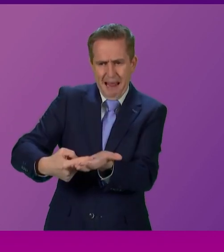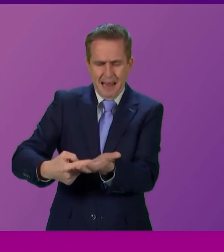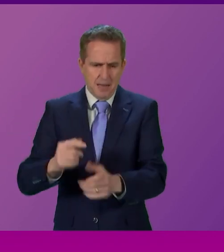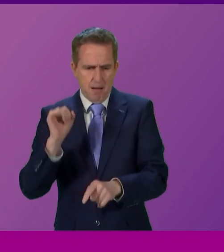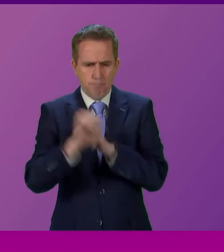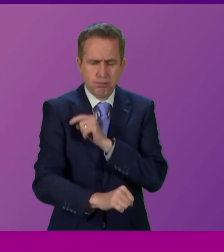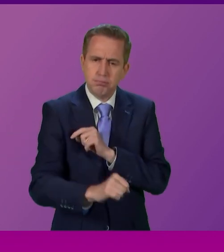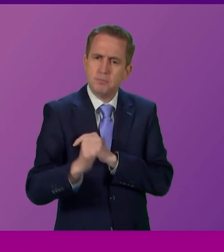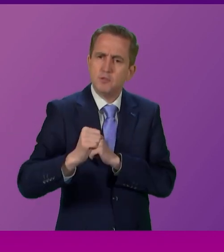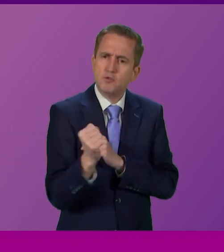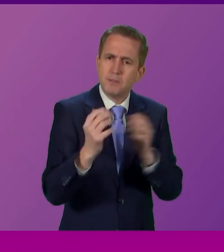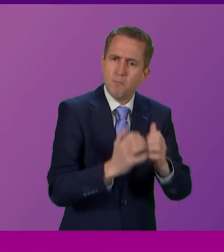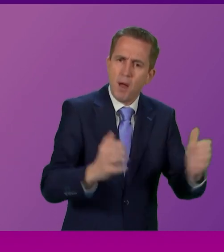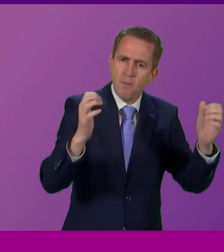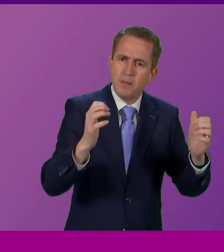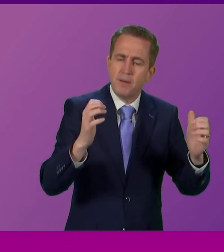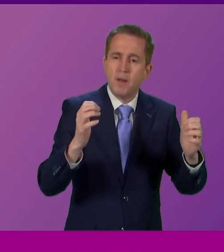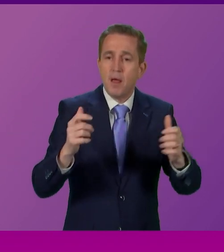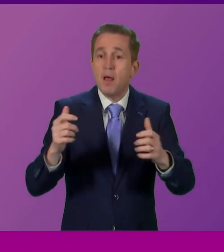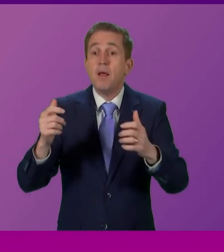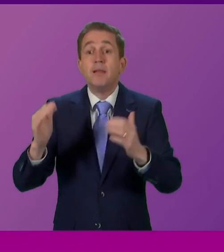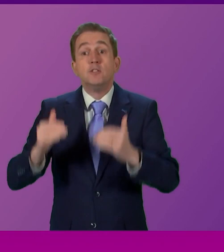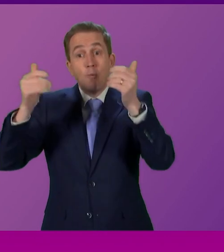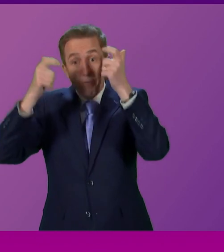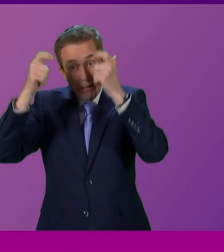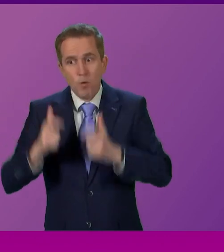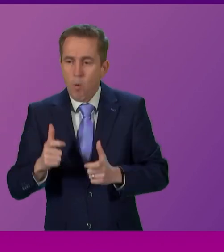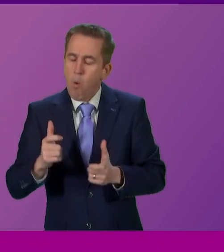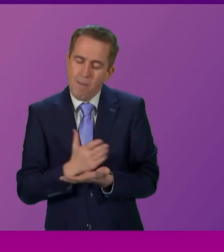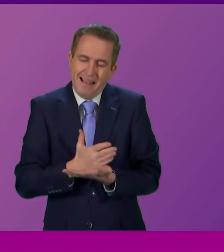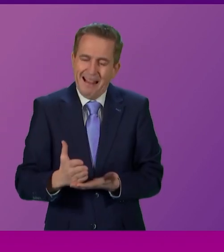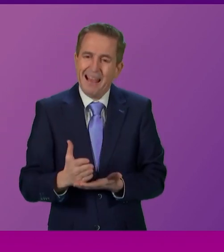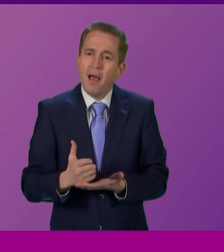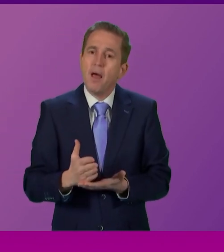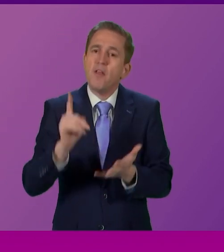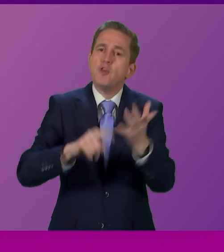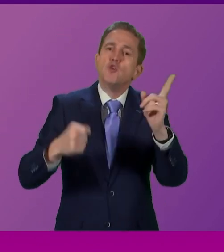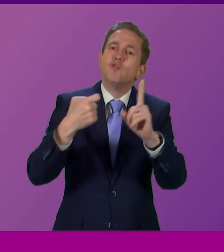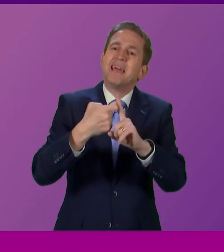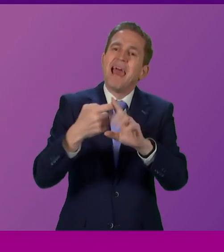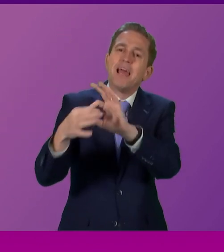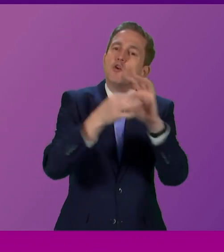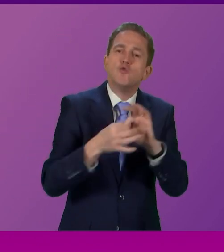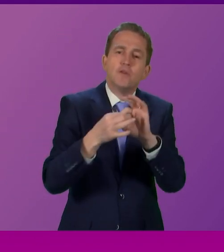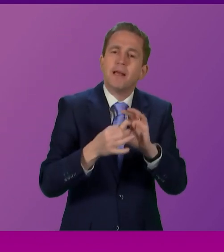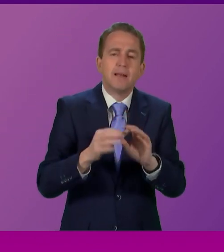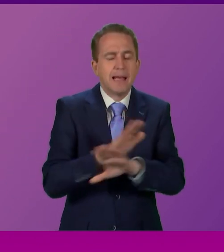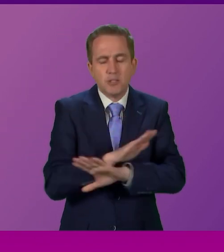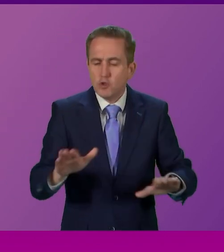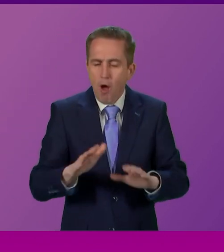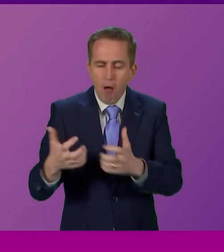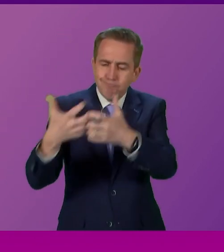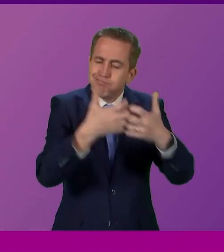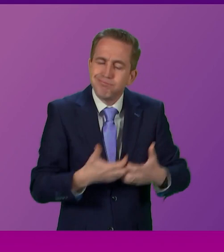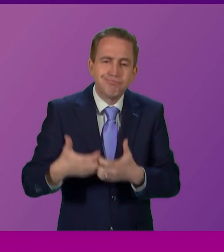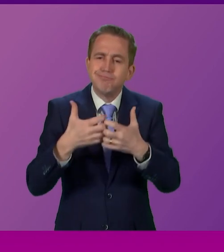Supreme Court judgment laid it bare for the world to see that this union is not consensual nor democratic and it is something